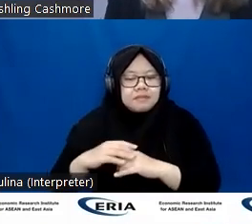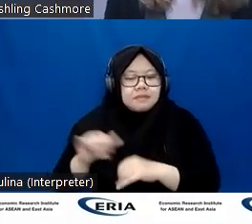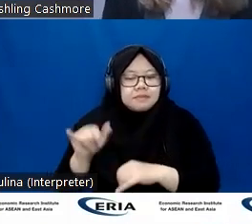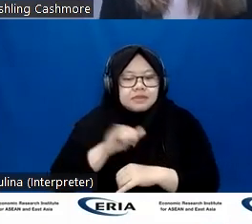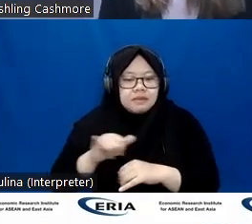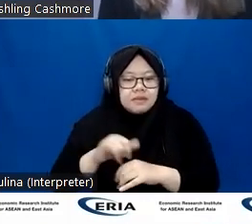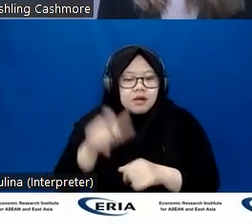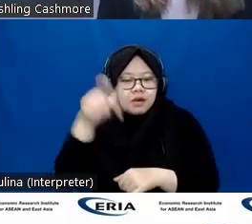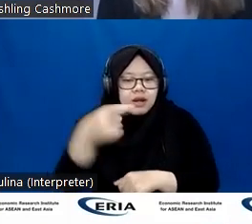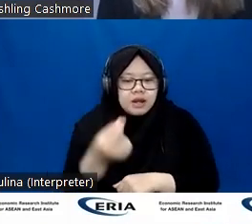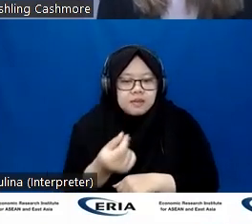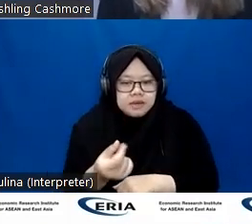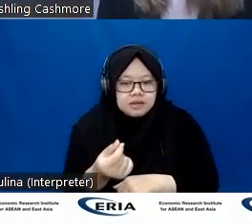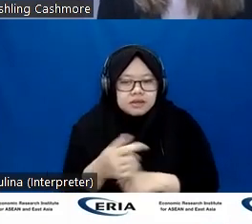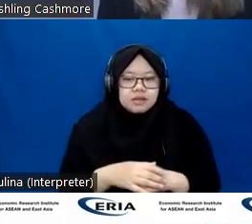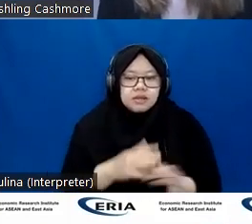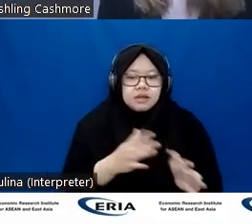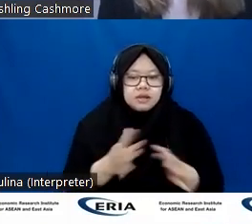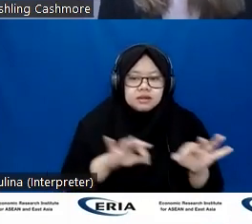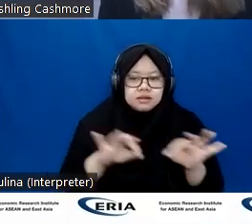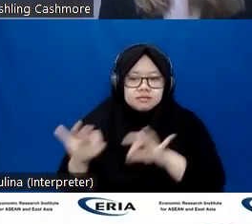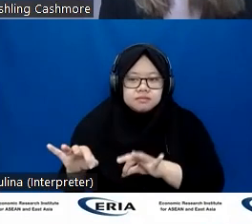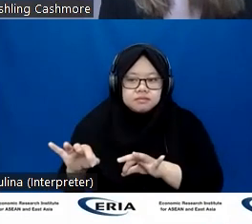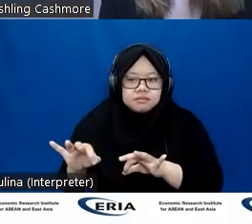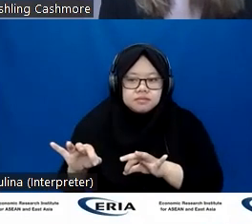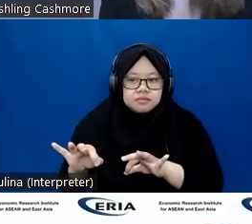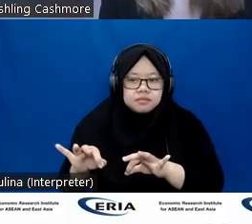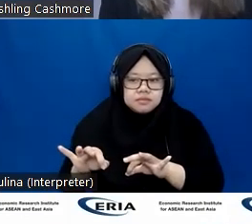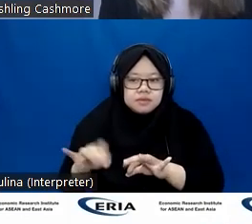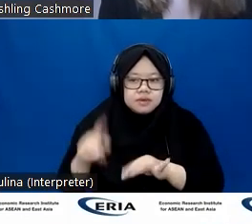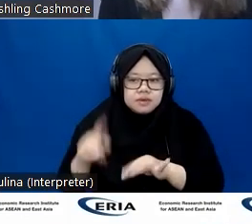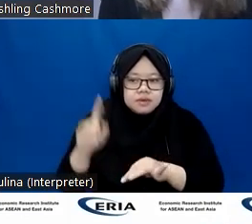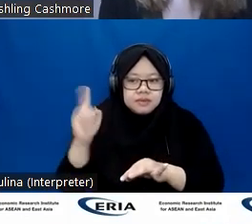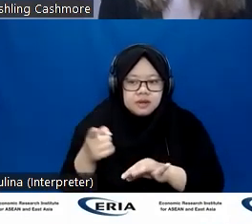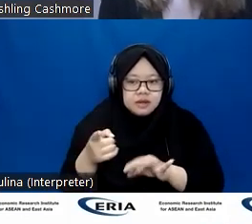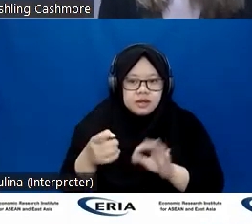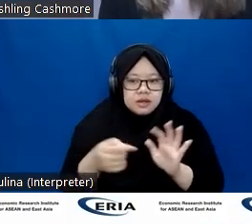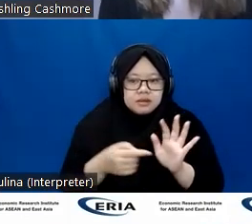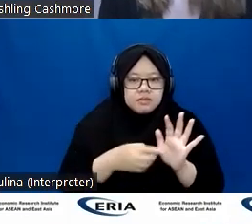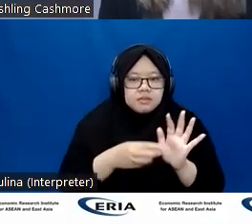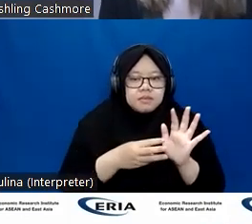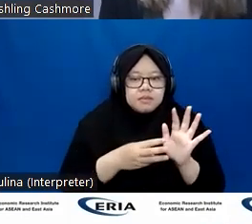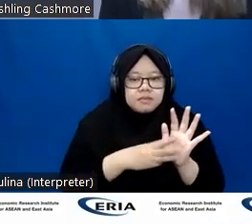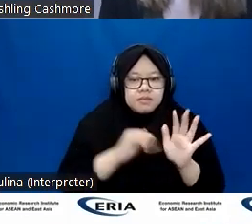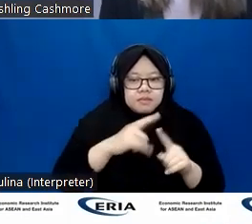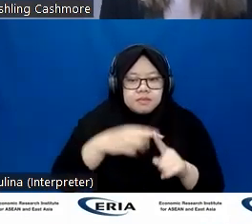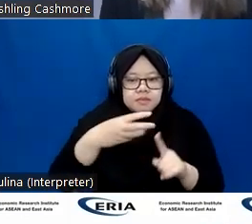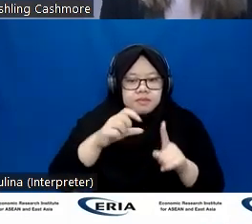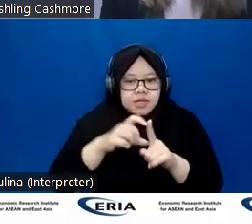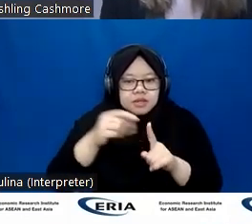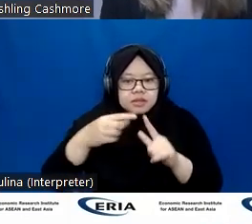enterprise in Australia, which is piloting using Microsoft HoloLens glasses as a training aid for people,